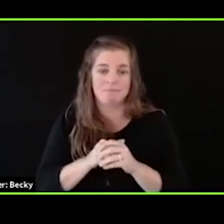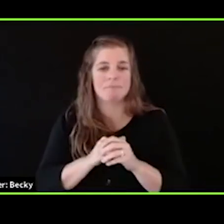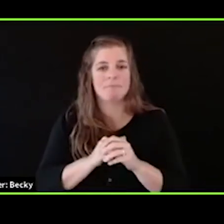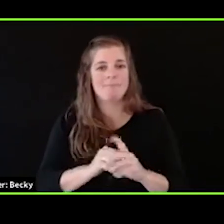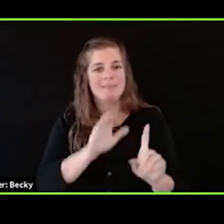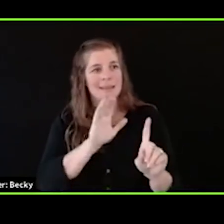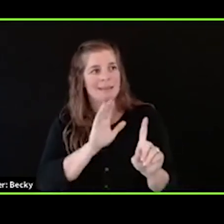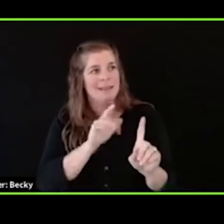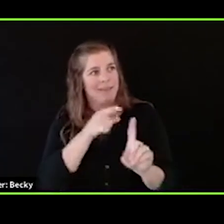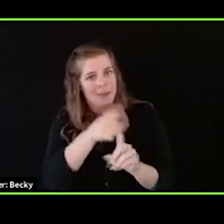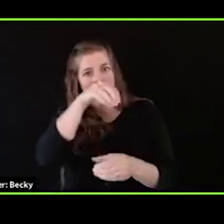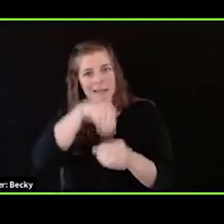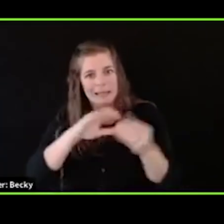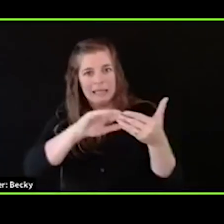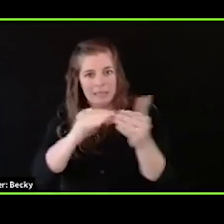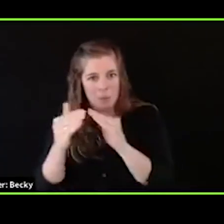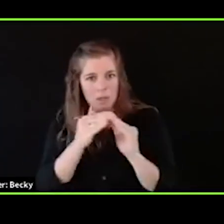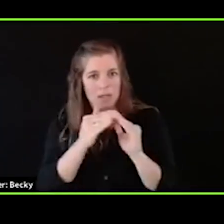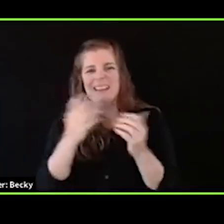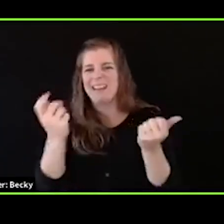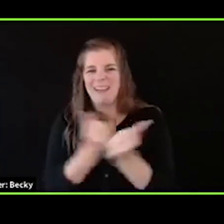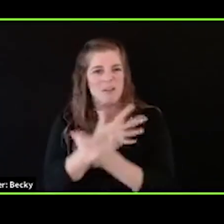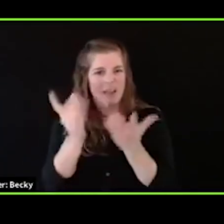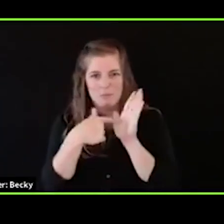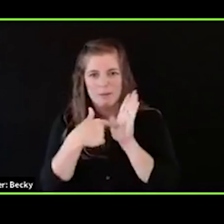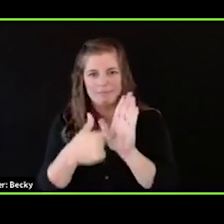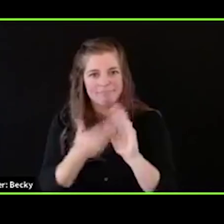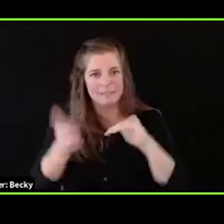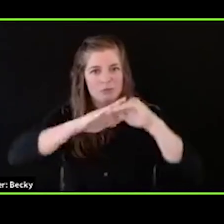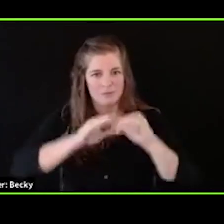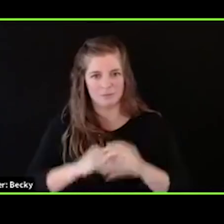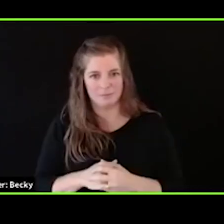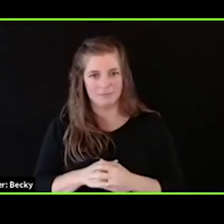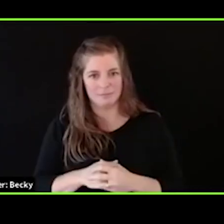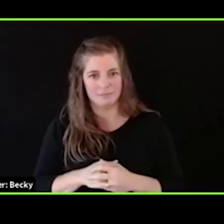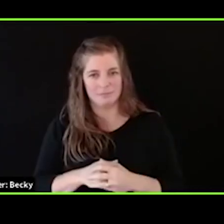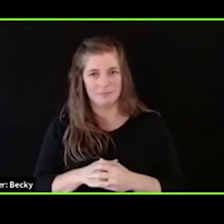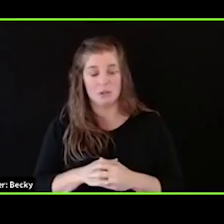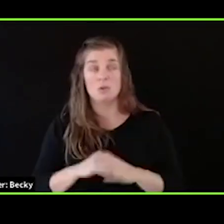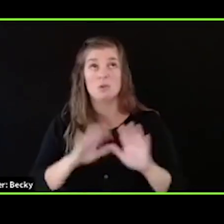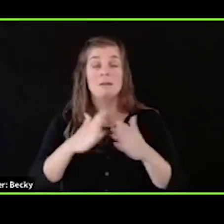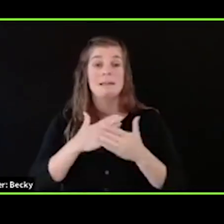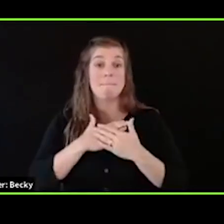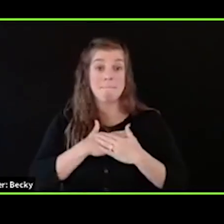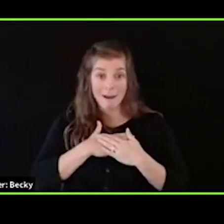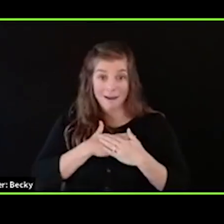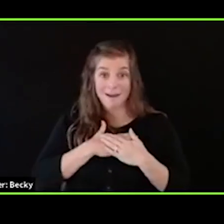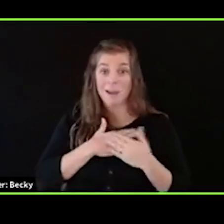standing in the community must also be increased. So in my hearts and minds work,